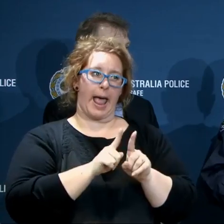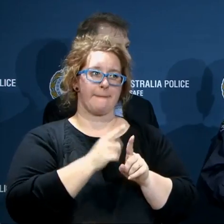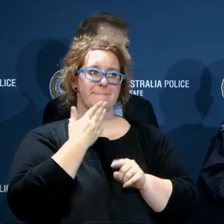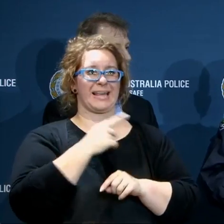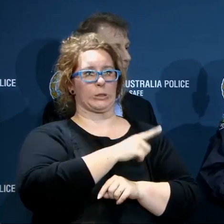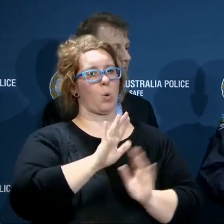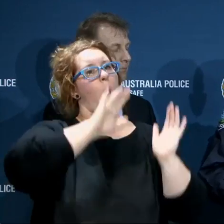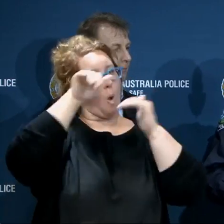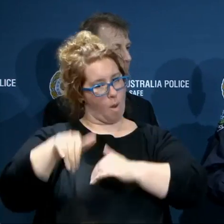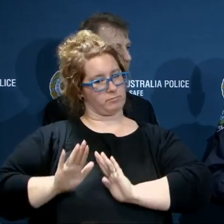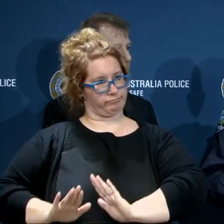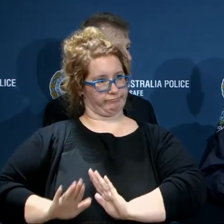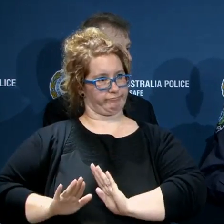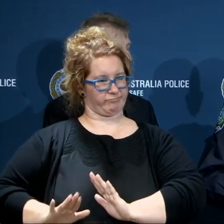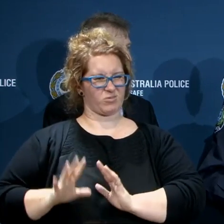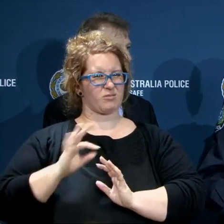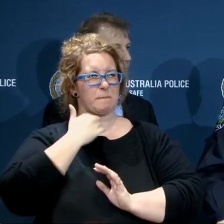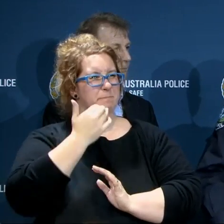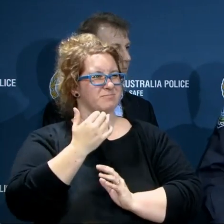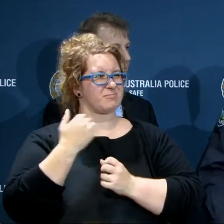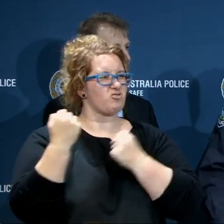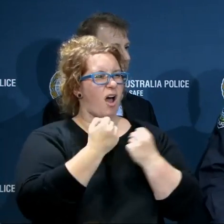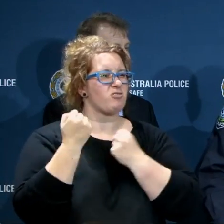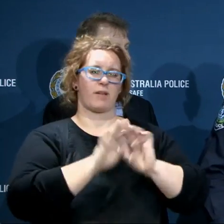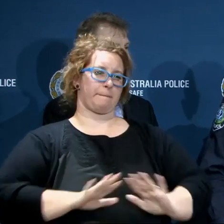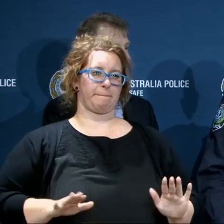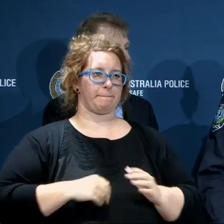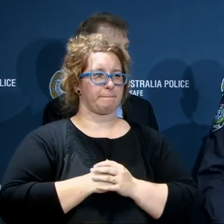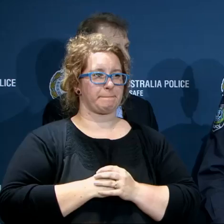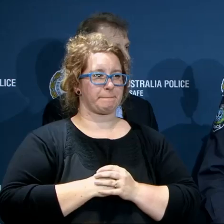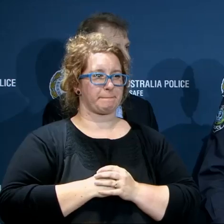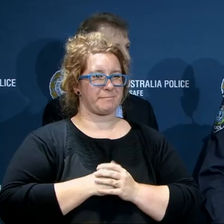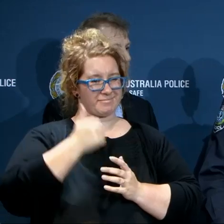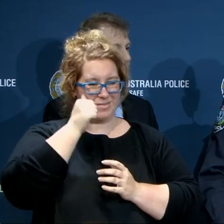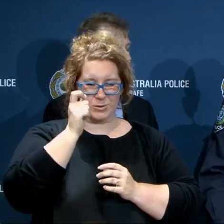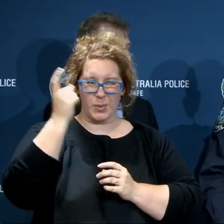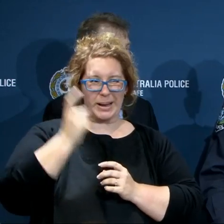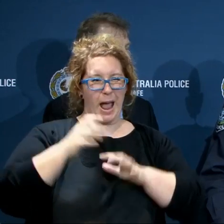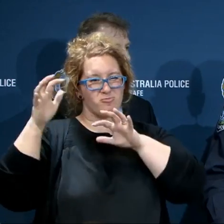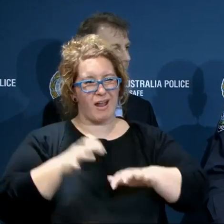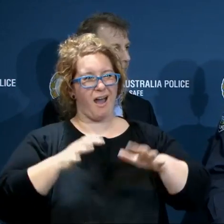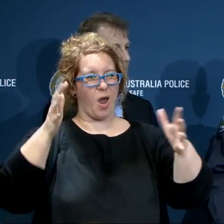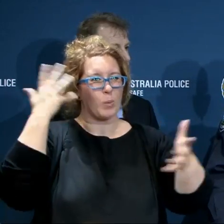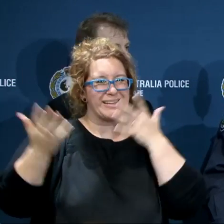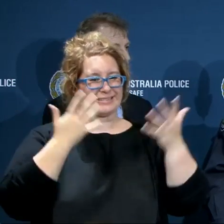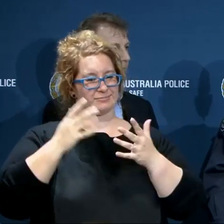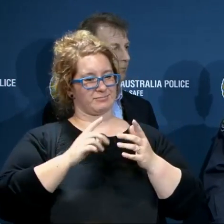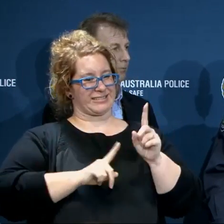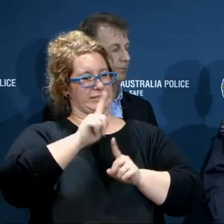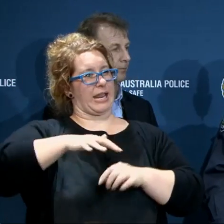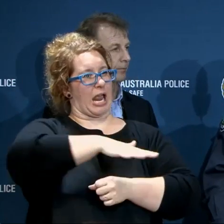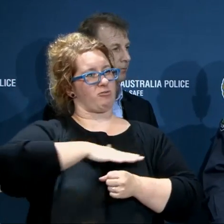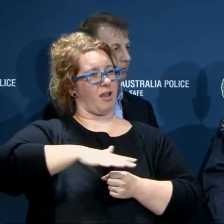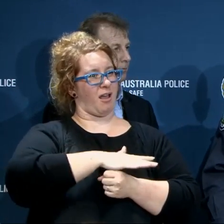people advance notice that this weather event may impact on the metropolitan area. And in the event that it does, we'd like people to have the opportunity